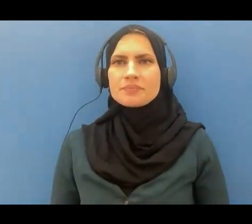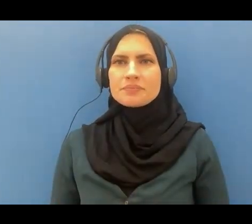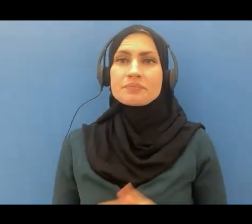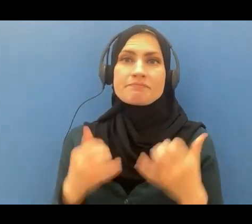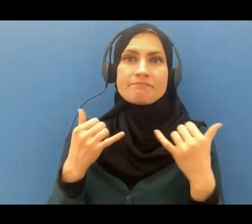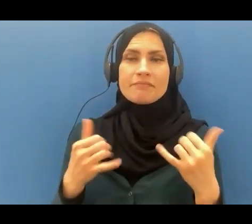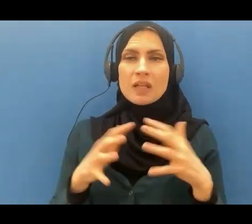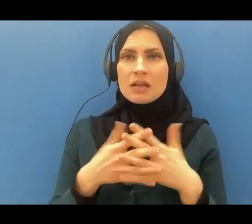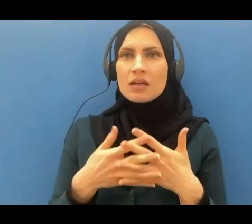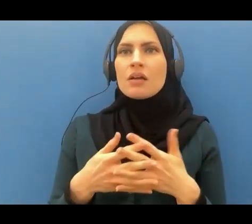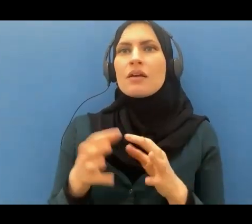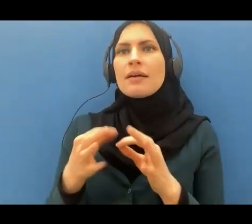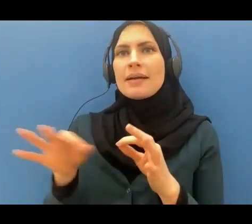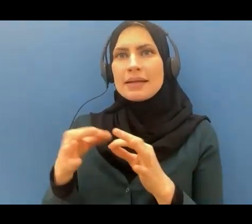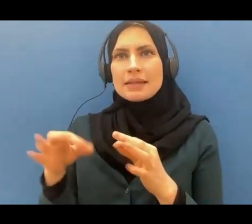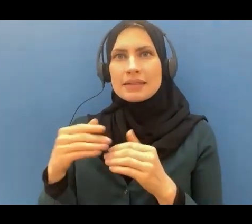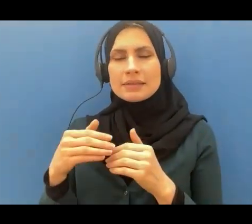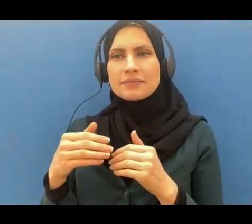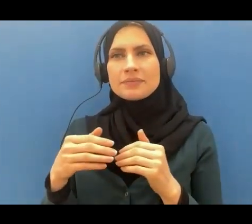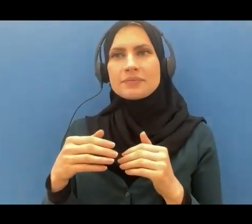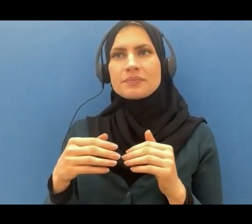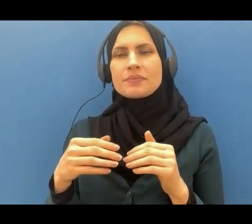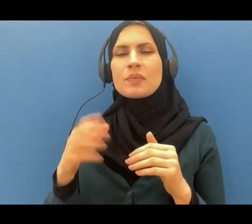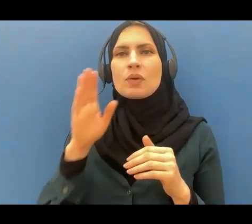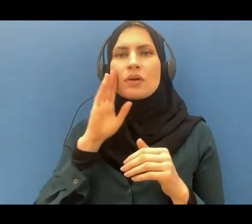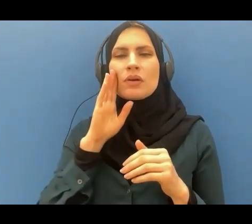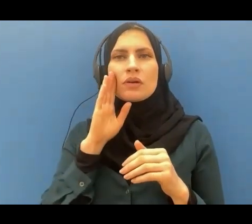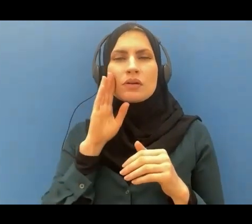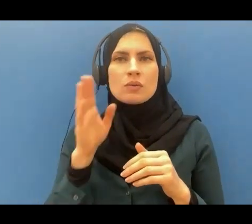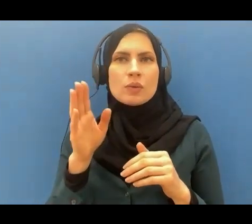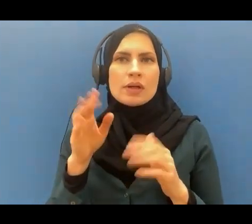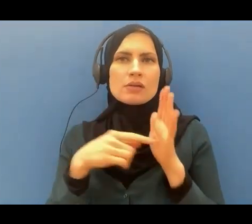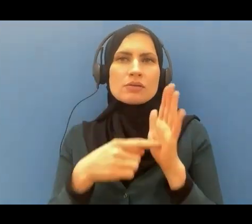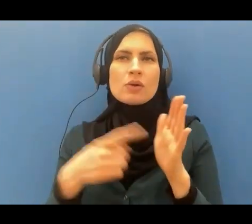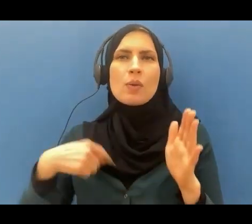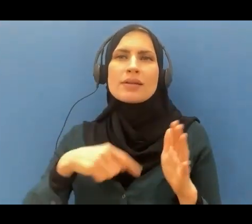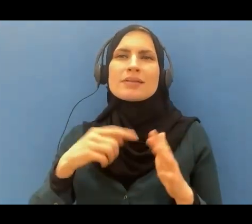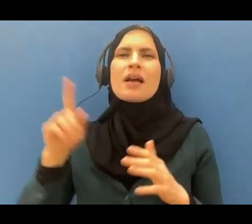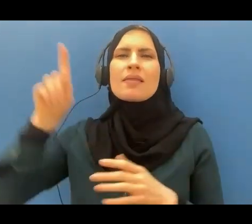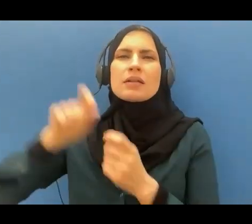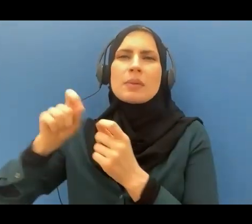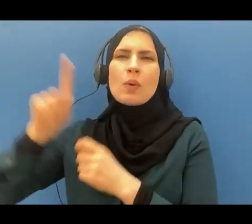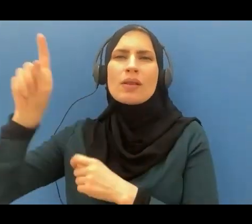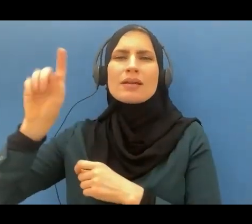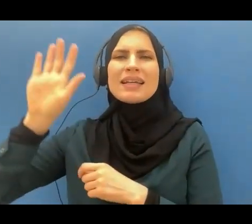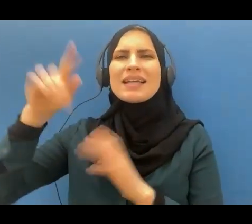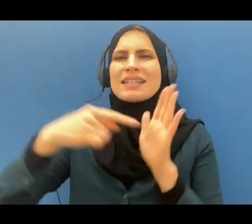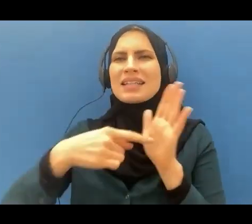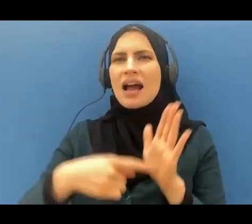the tone to redirect us to some of the signs of Allah through his creation